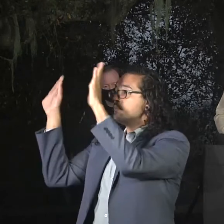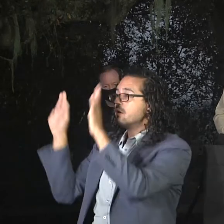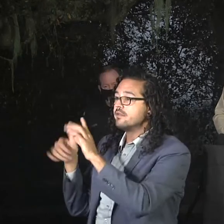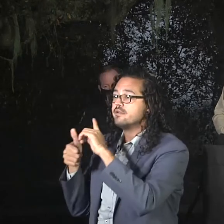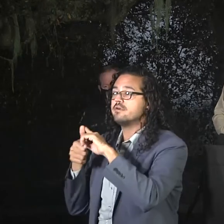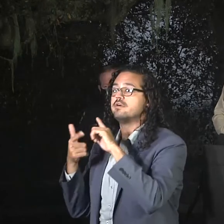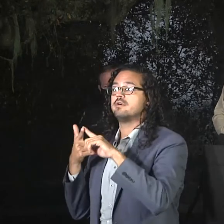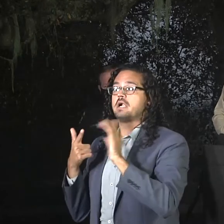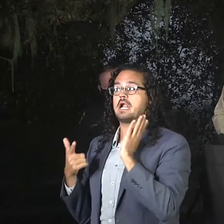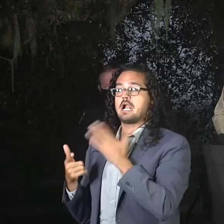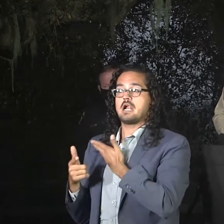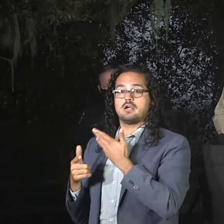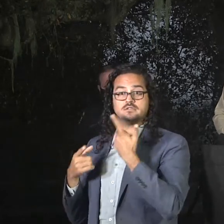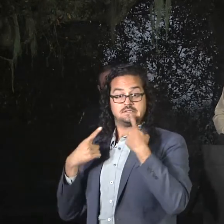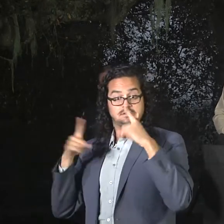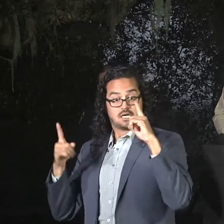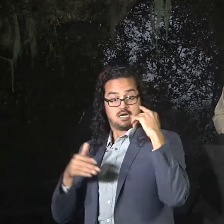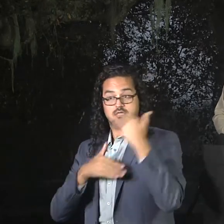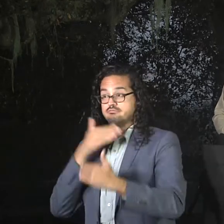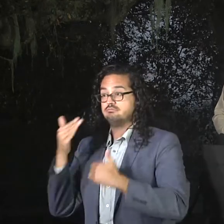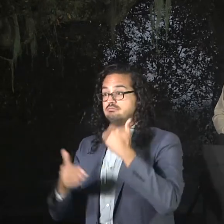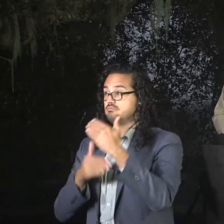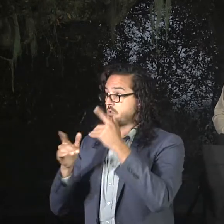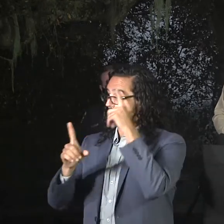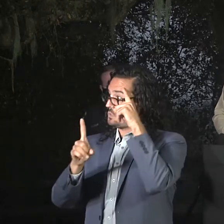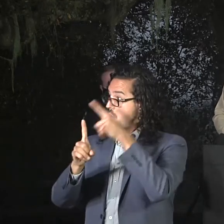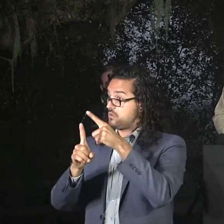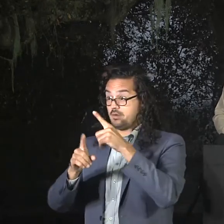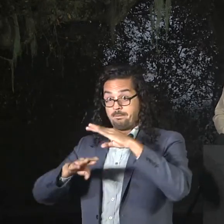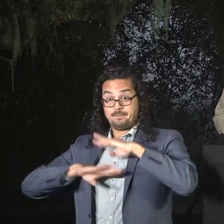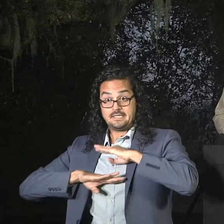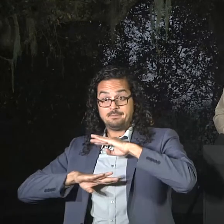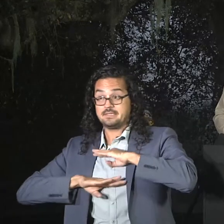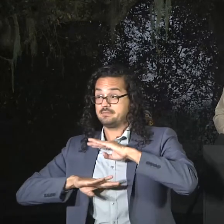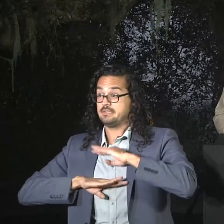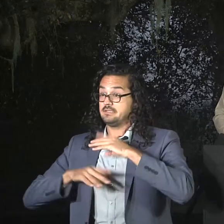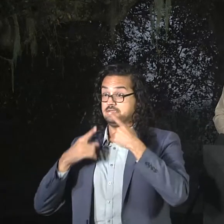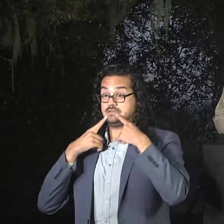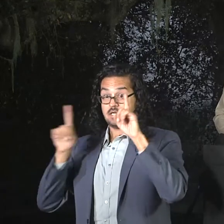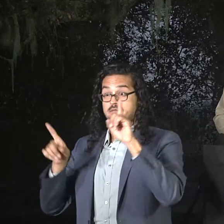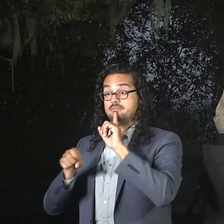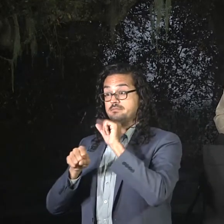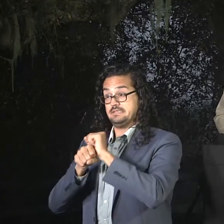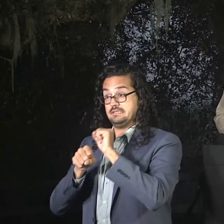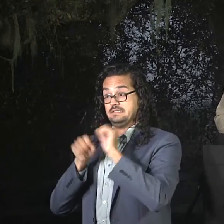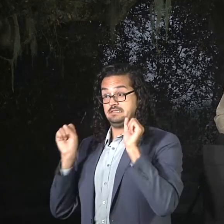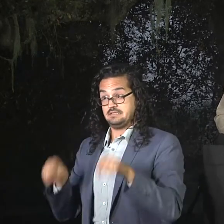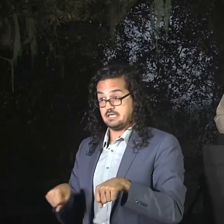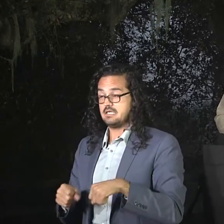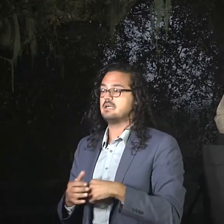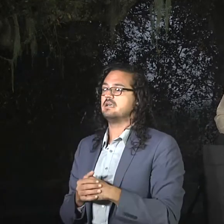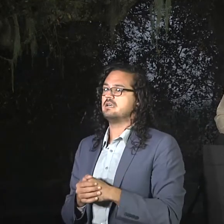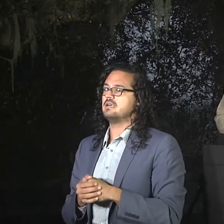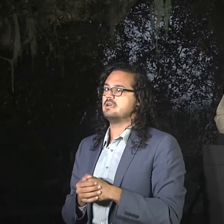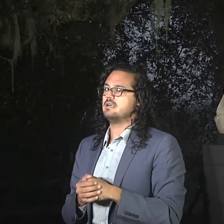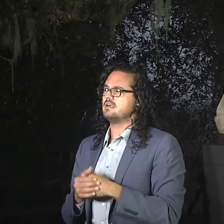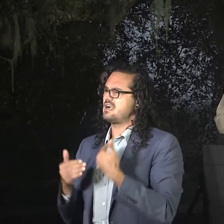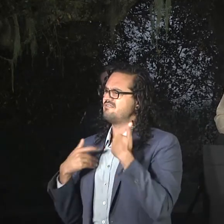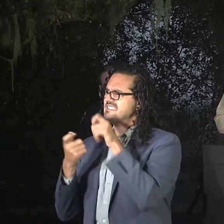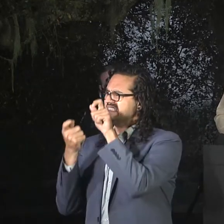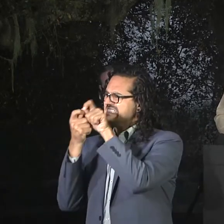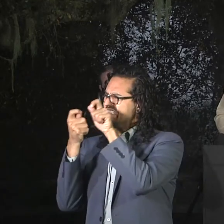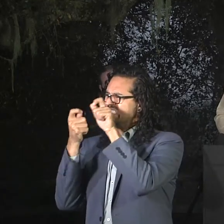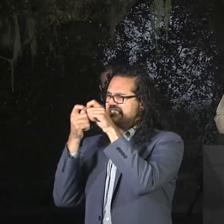but we have detailed plans to strategically start moving folks back in when it's safe to do so. So,